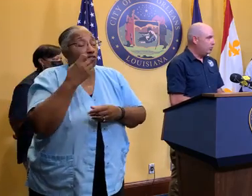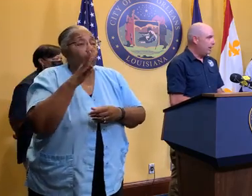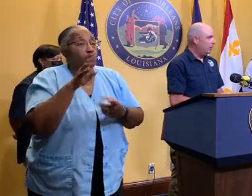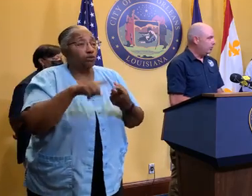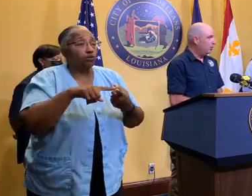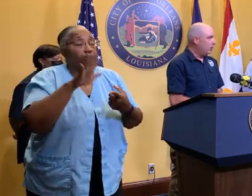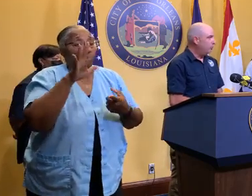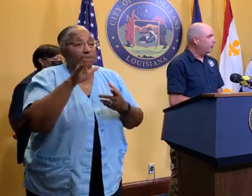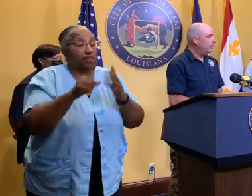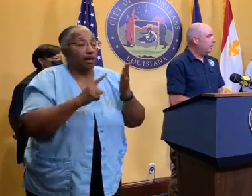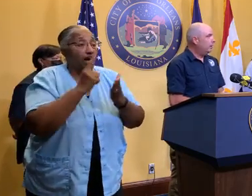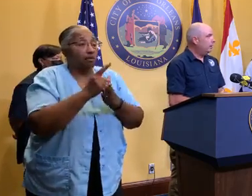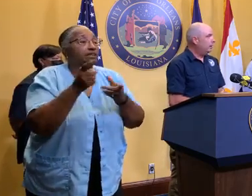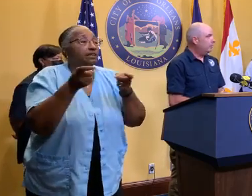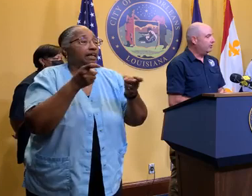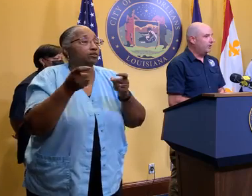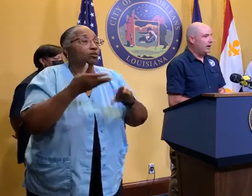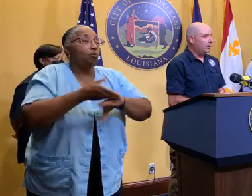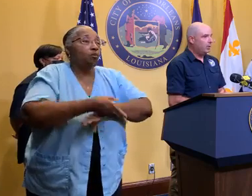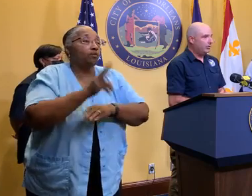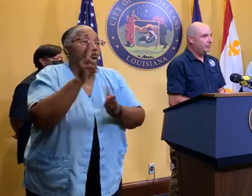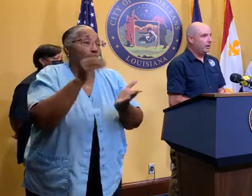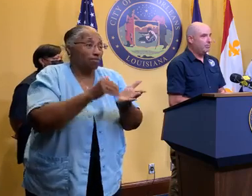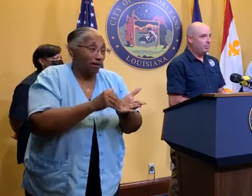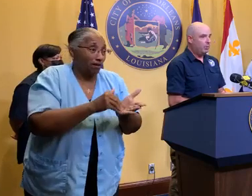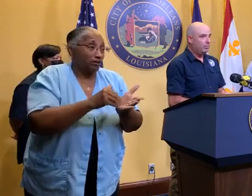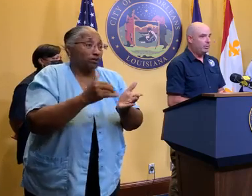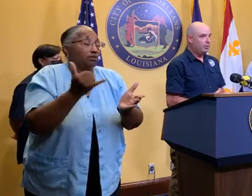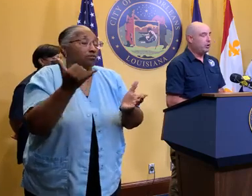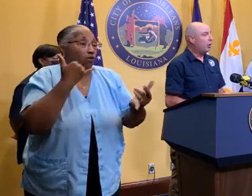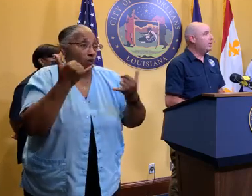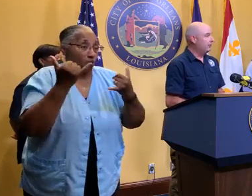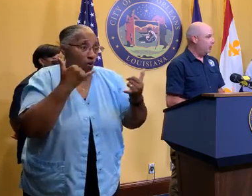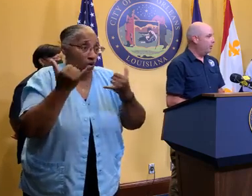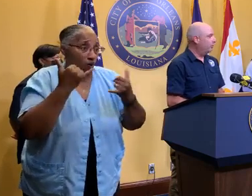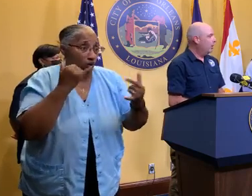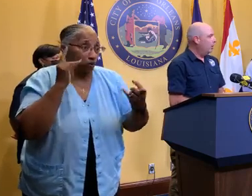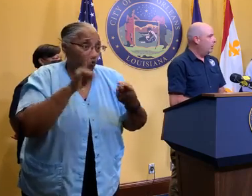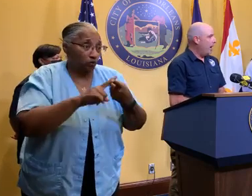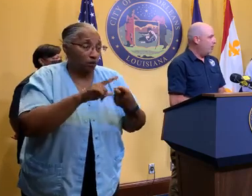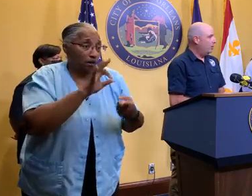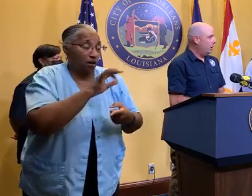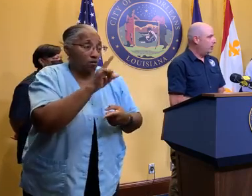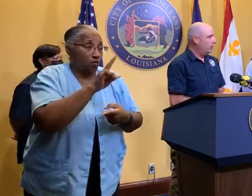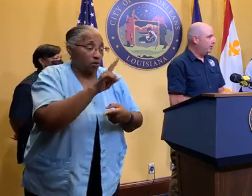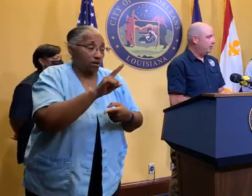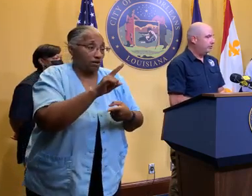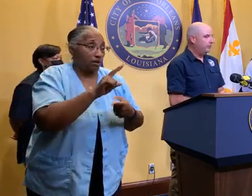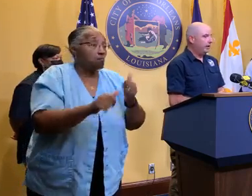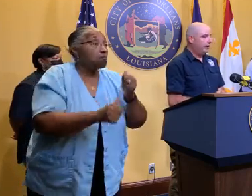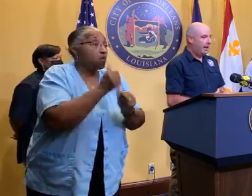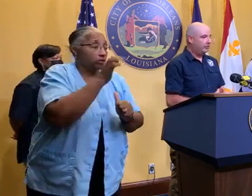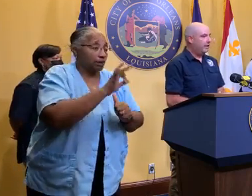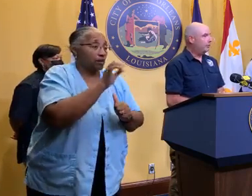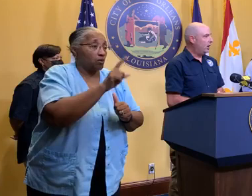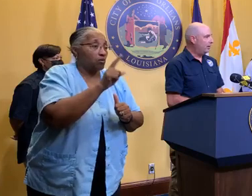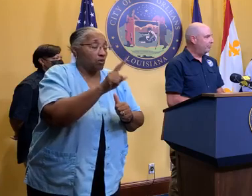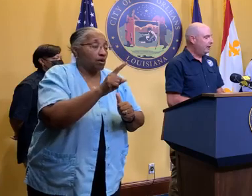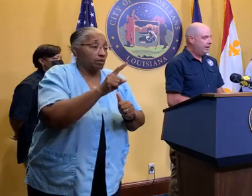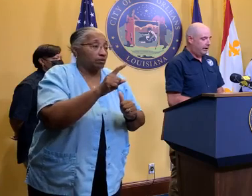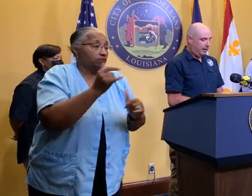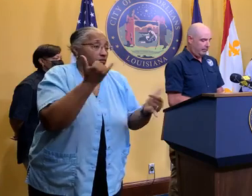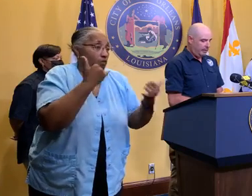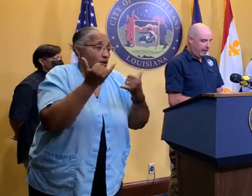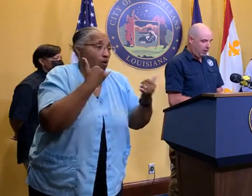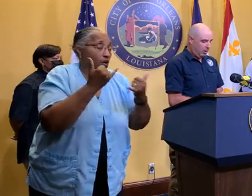they've handled over 2,000 calls into the 911 center. The majority of those were 911 calls. It has leveled